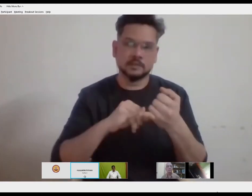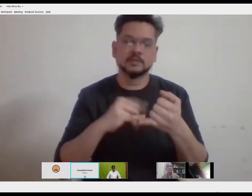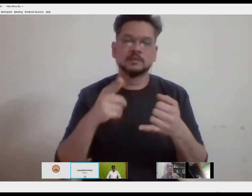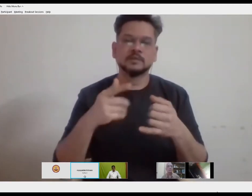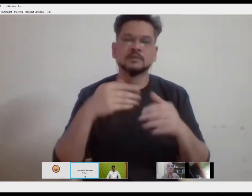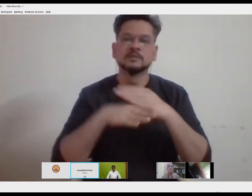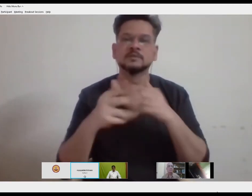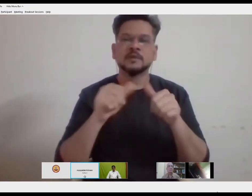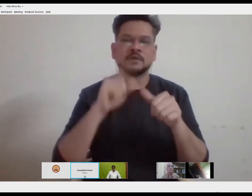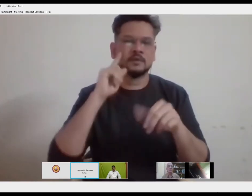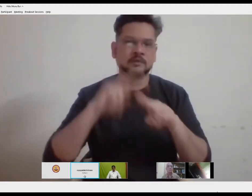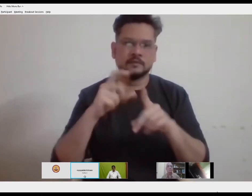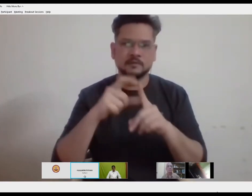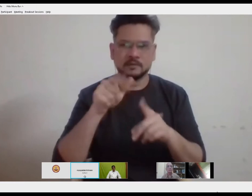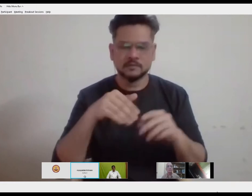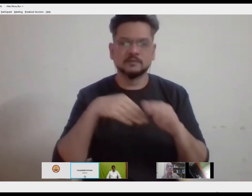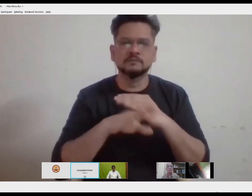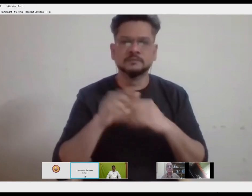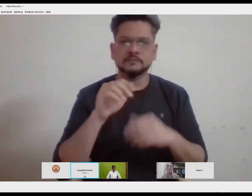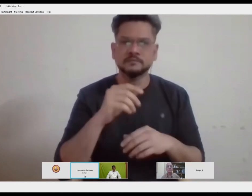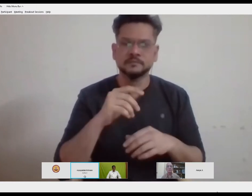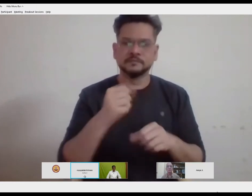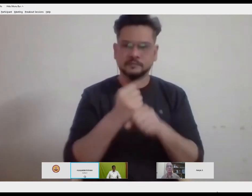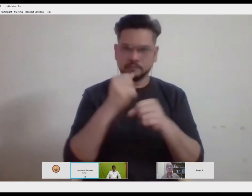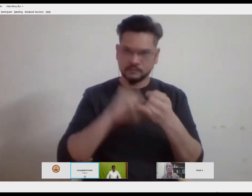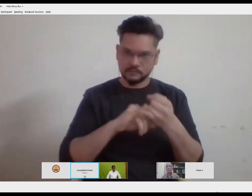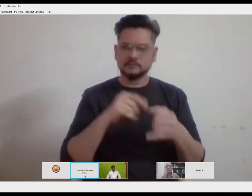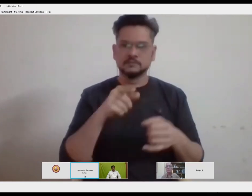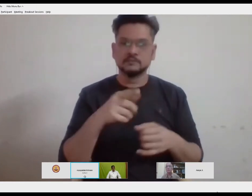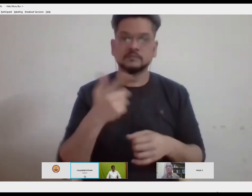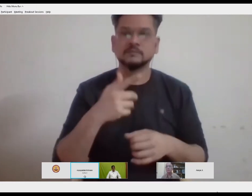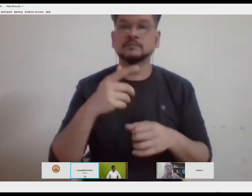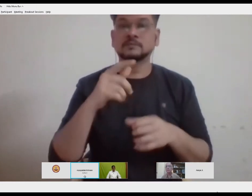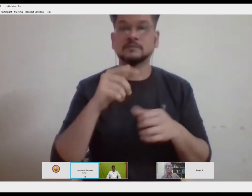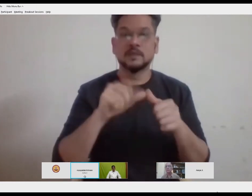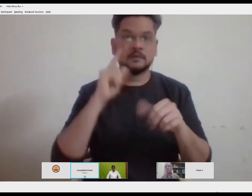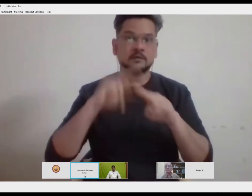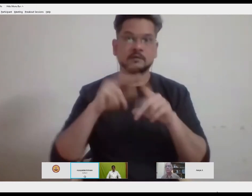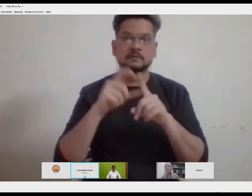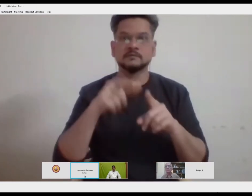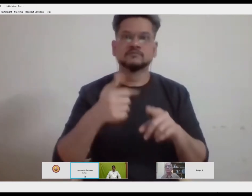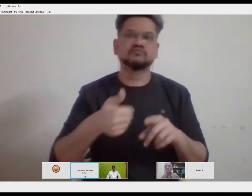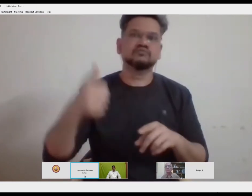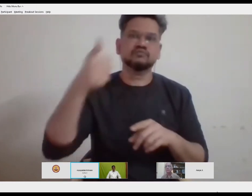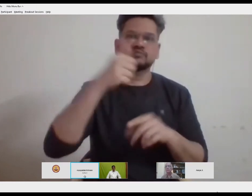of the Deaf which is the apex body of all deaf associations in India so we welcome